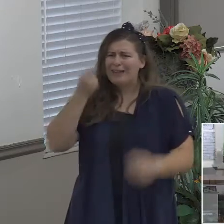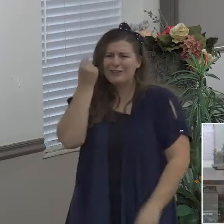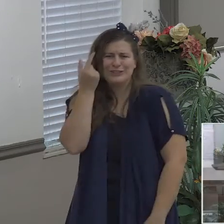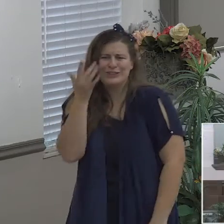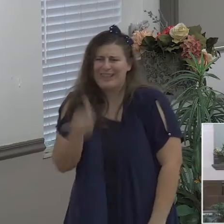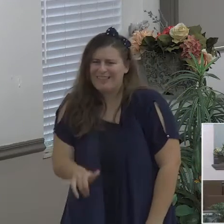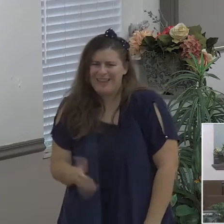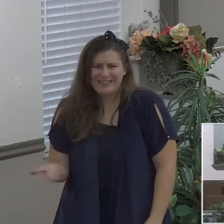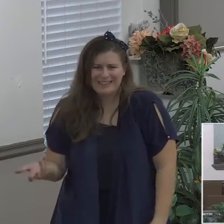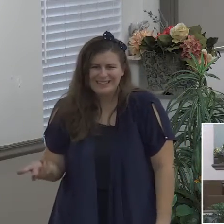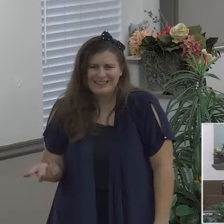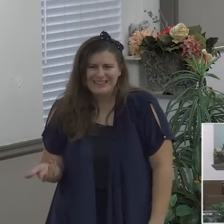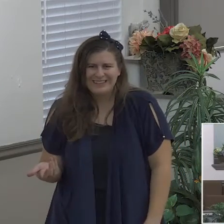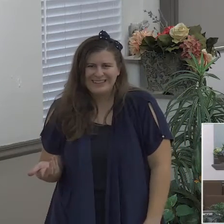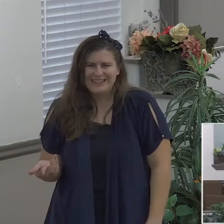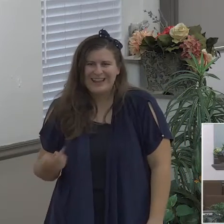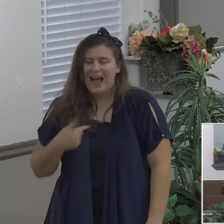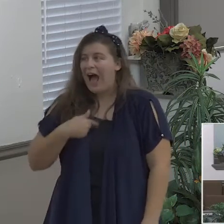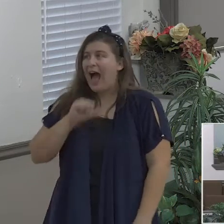you figure out God